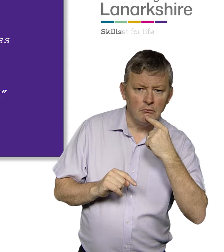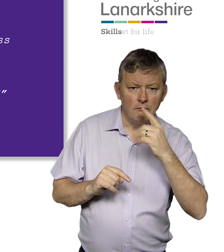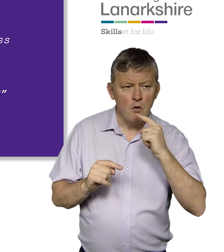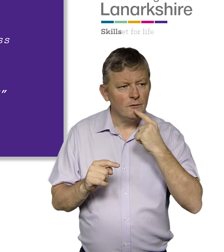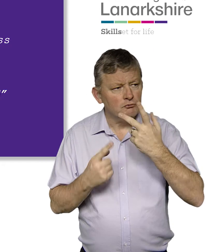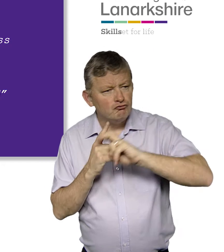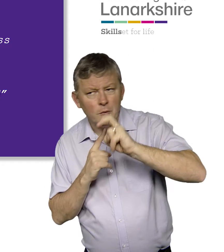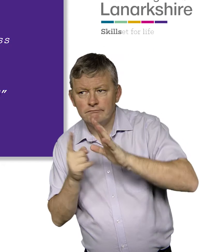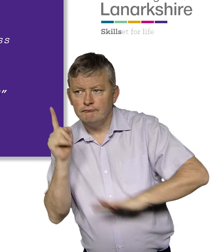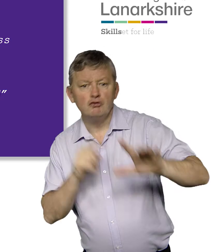use in Scotland